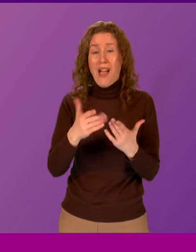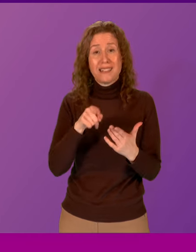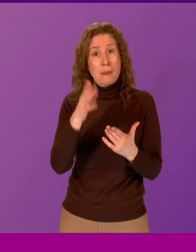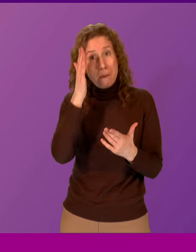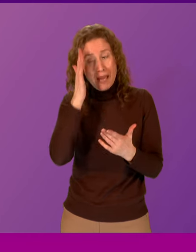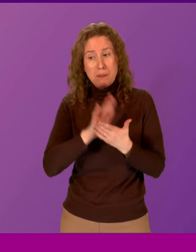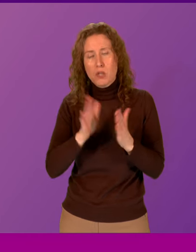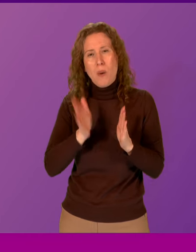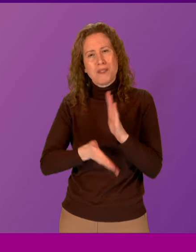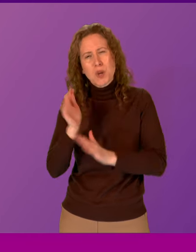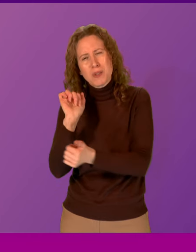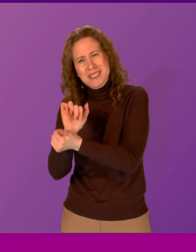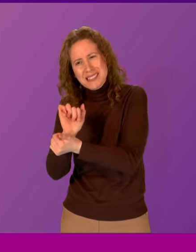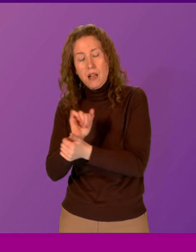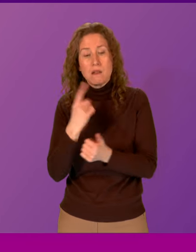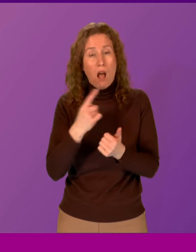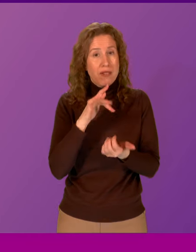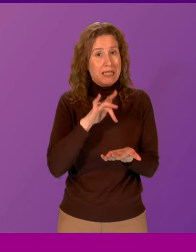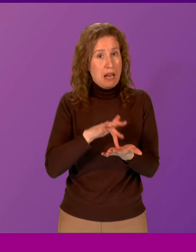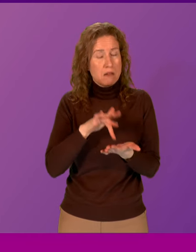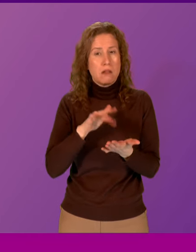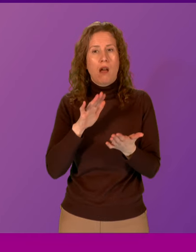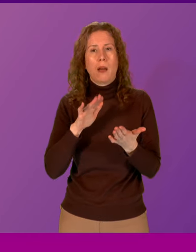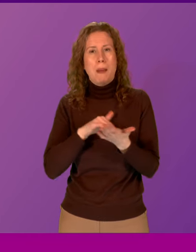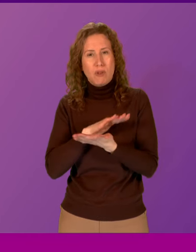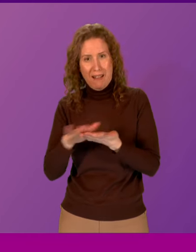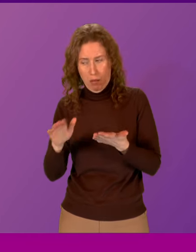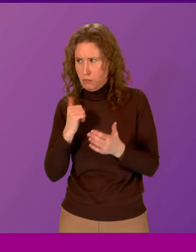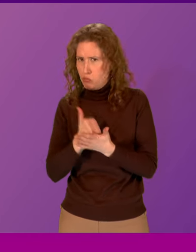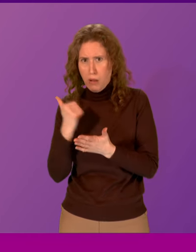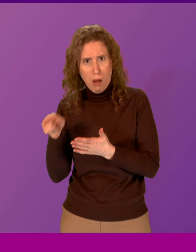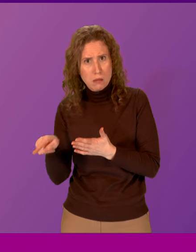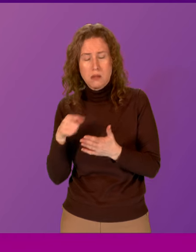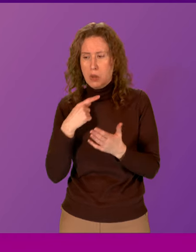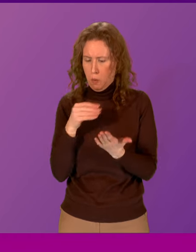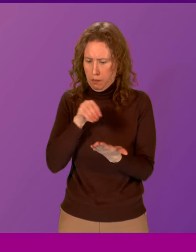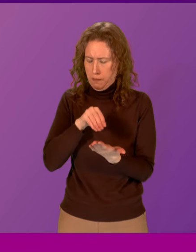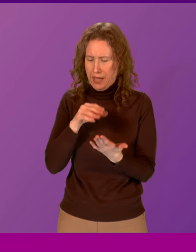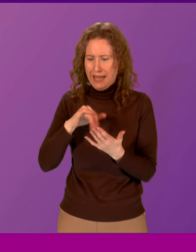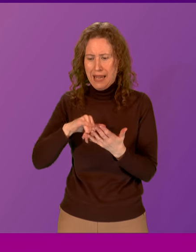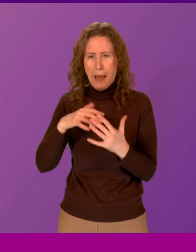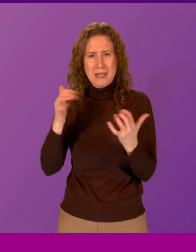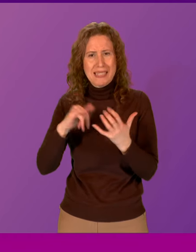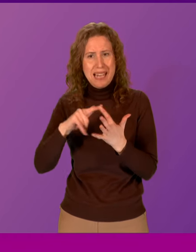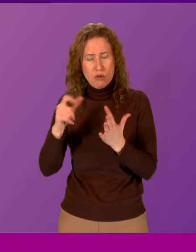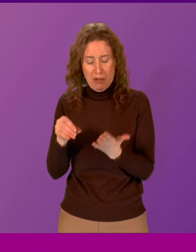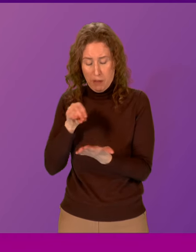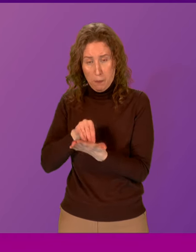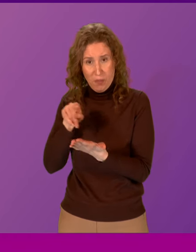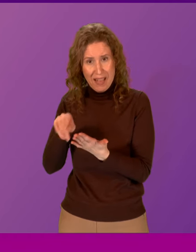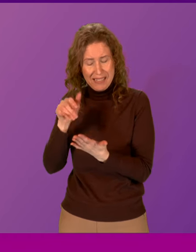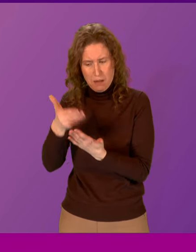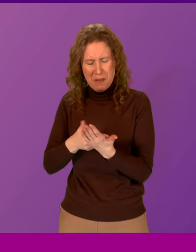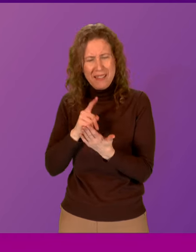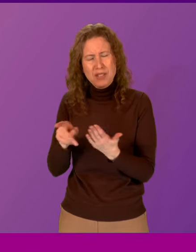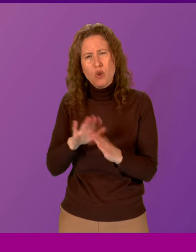The Lillia Centre in Maryhill, which is brilliant, cited by the Cabinet Secretary in her response, is not an alternative to